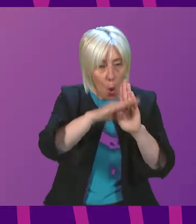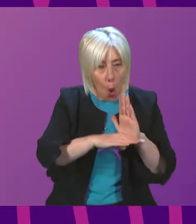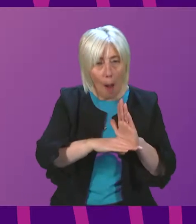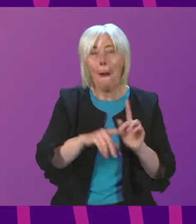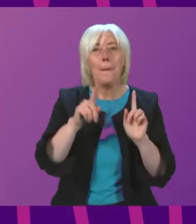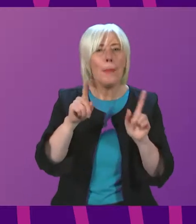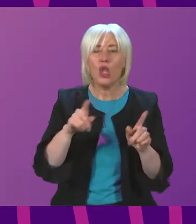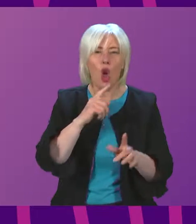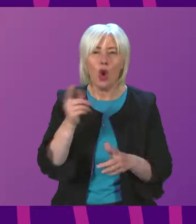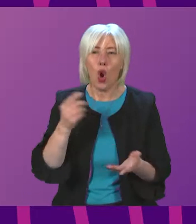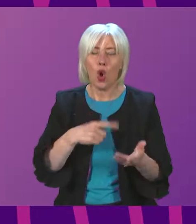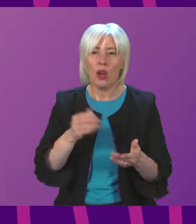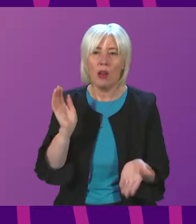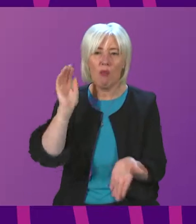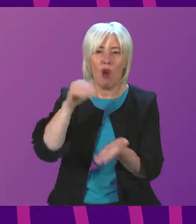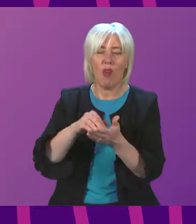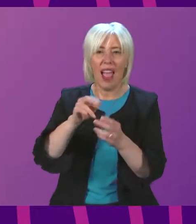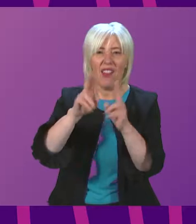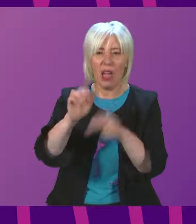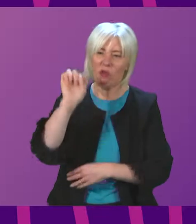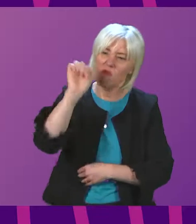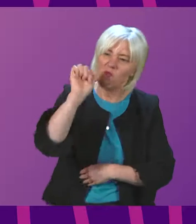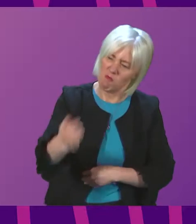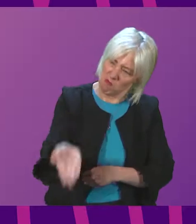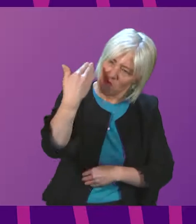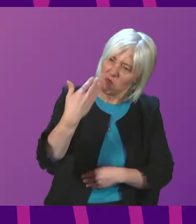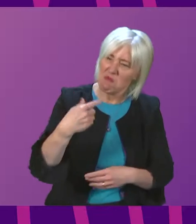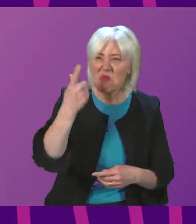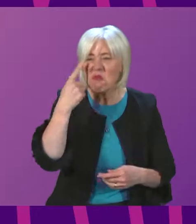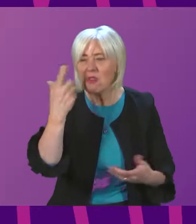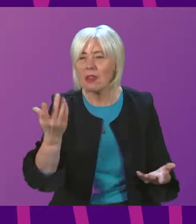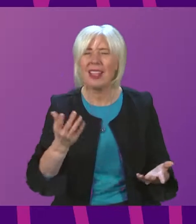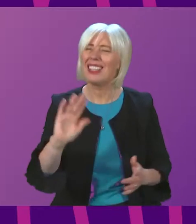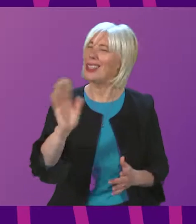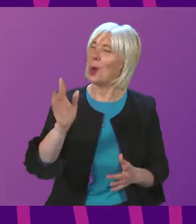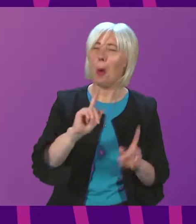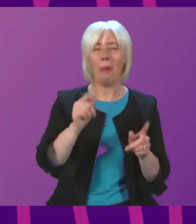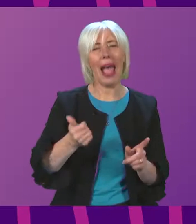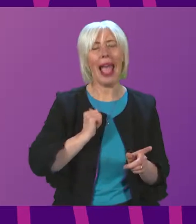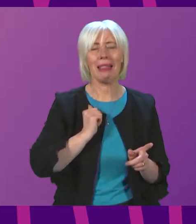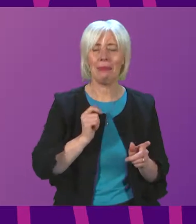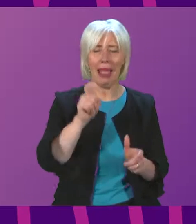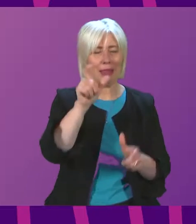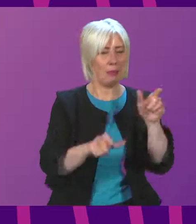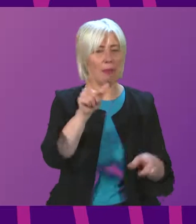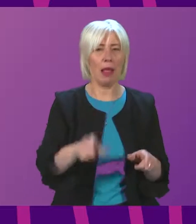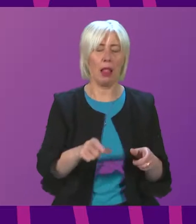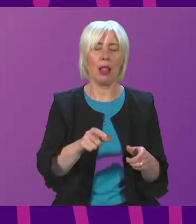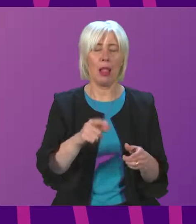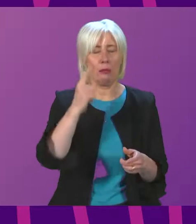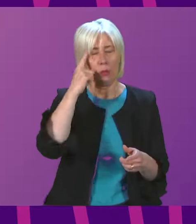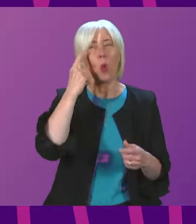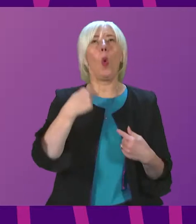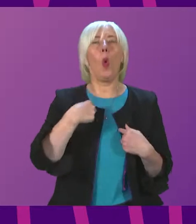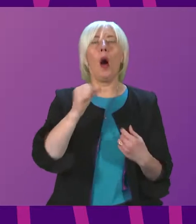knocking on people's doors way. We are expecting people, though, to take this measure as a priority,